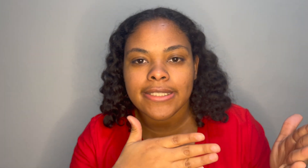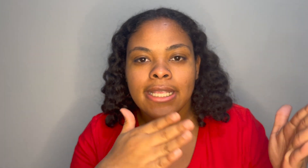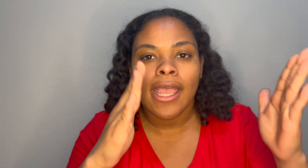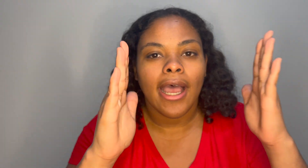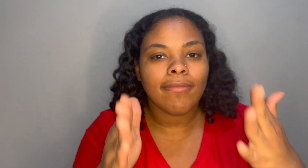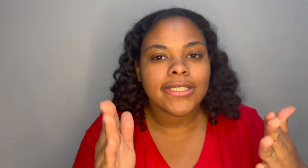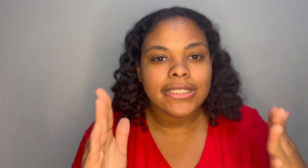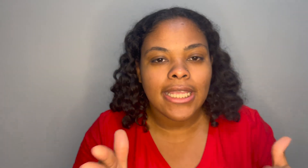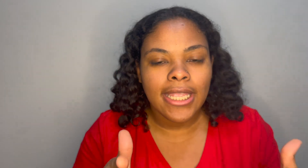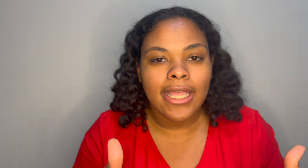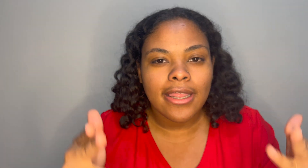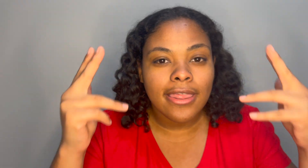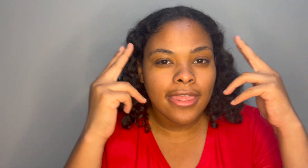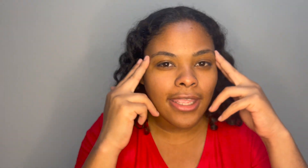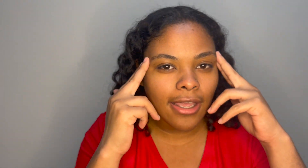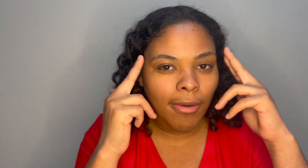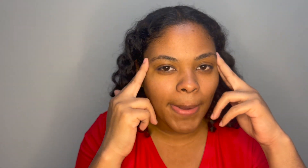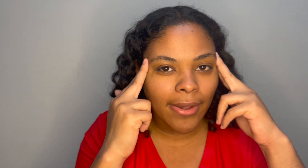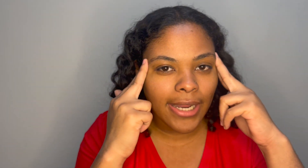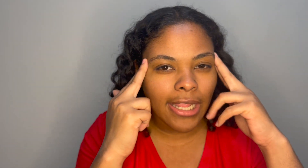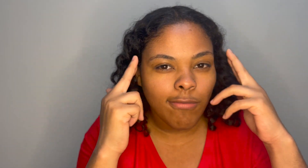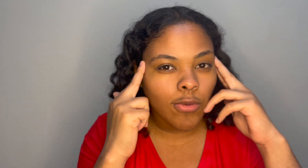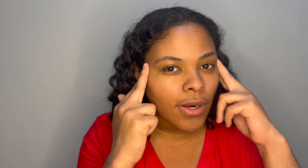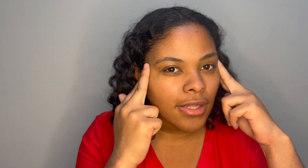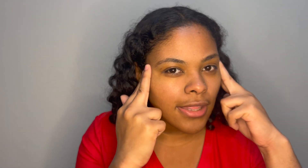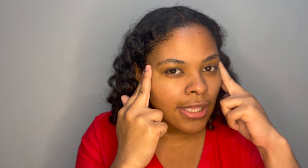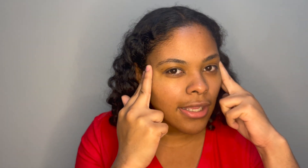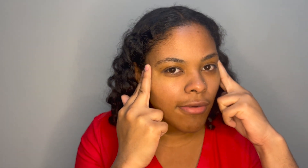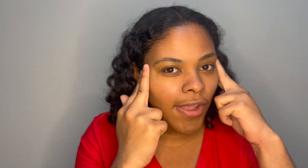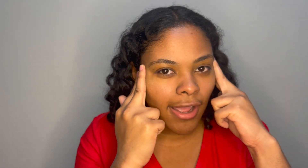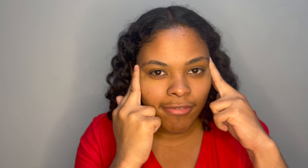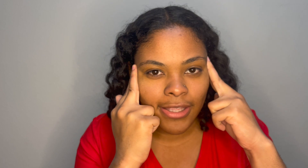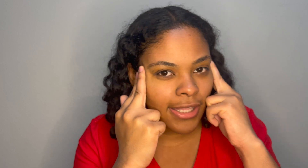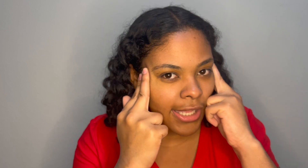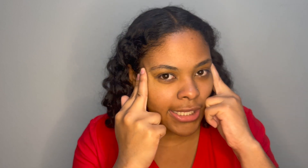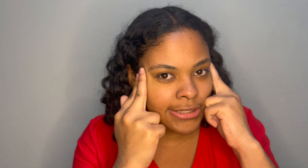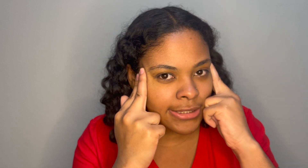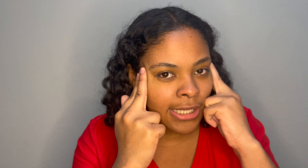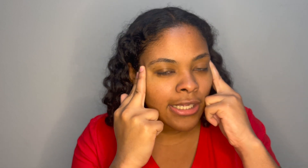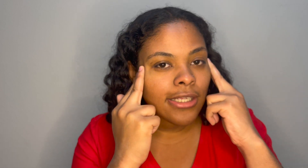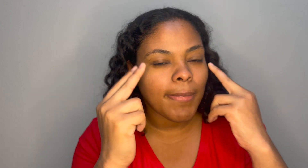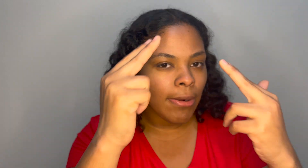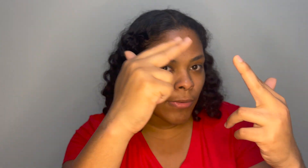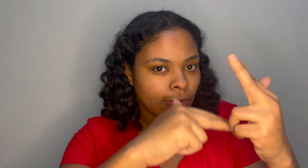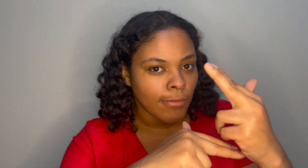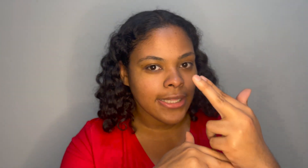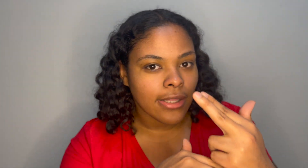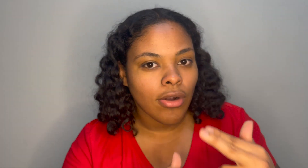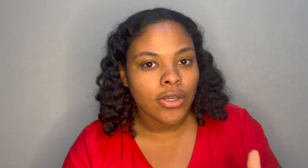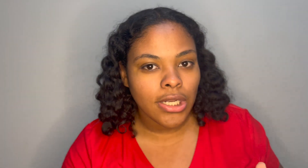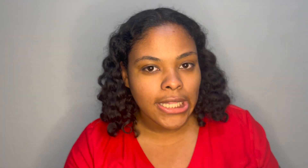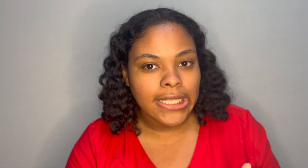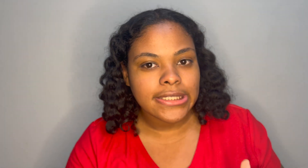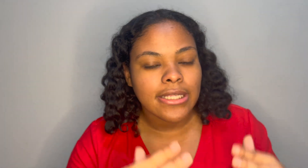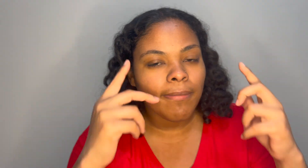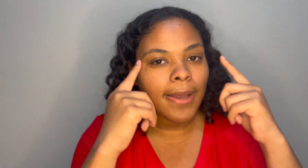i'm just saying think about it if you are thinking of having kids you might want to write that on your list somebody